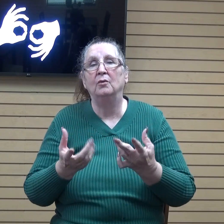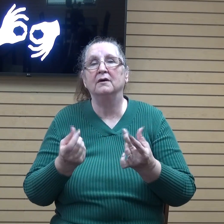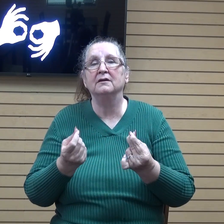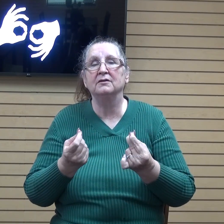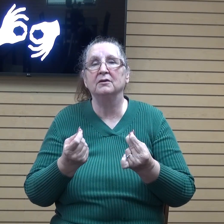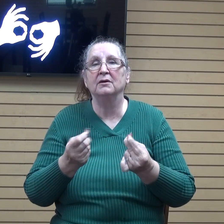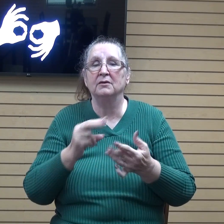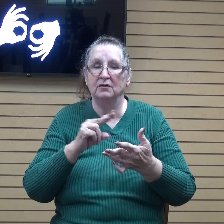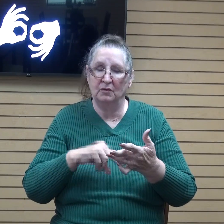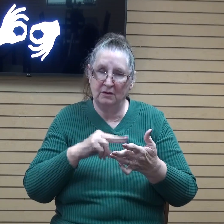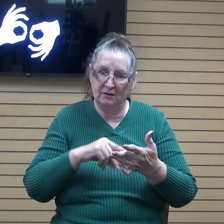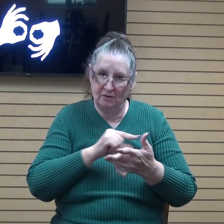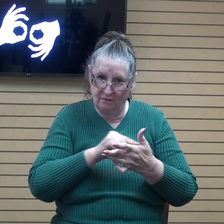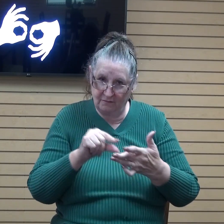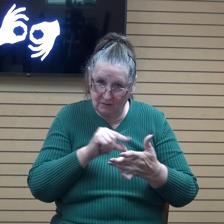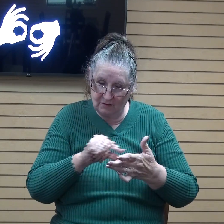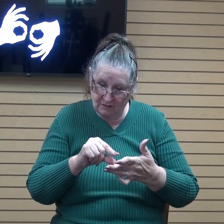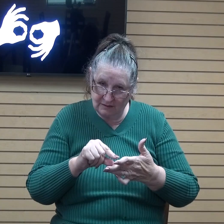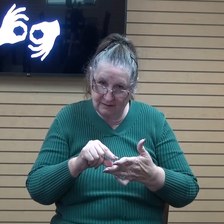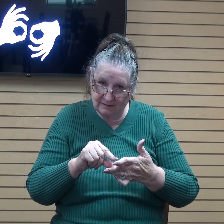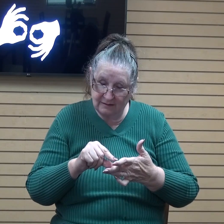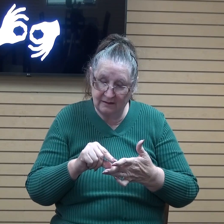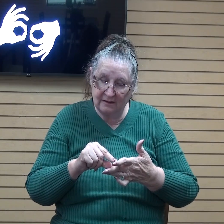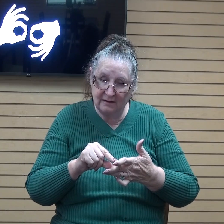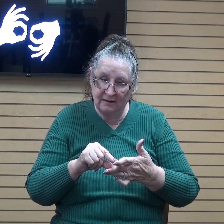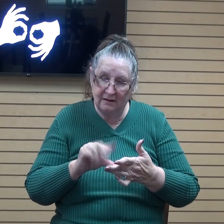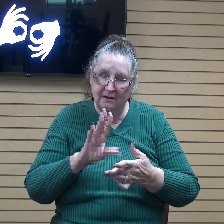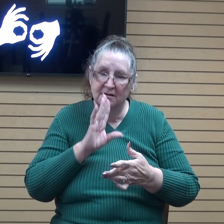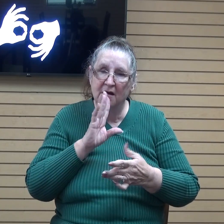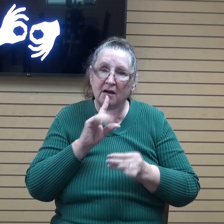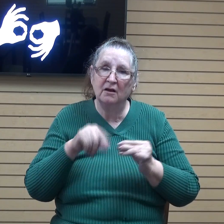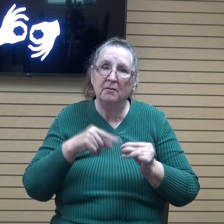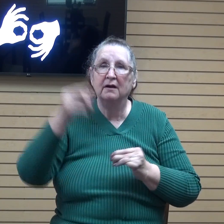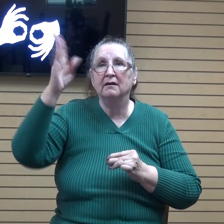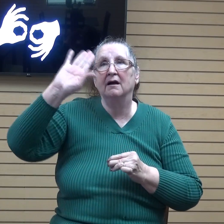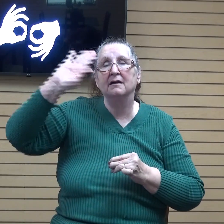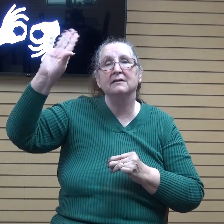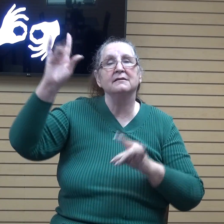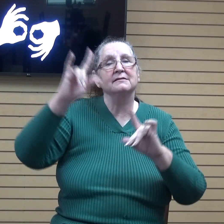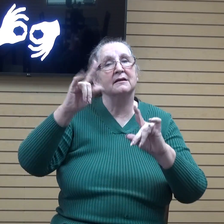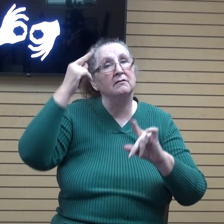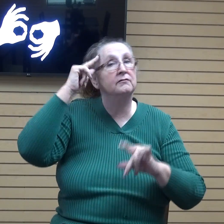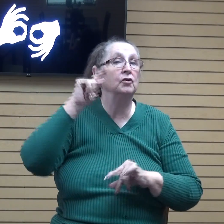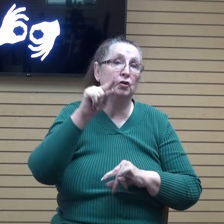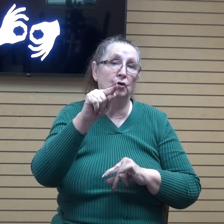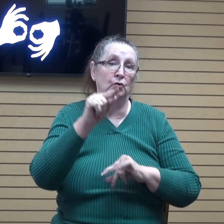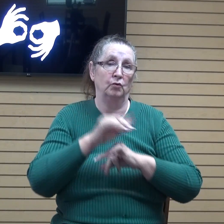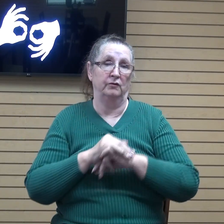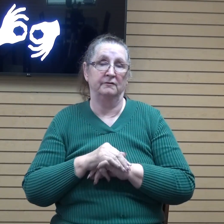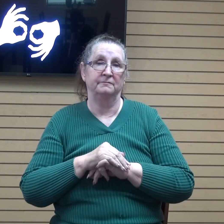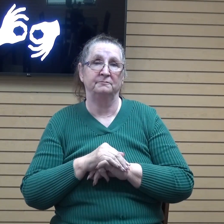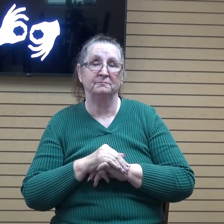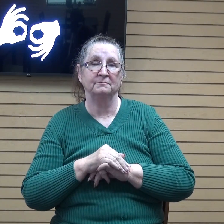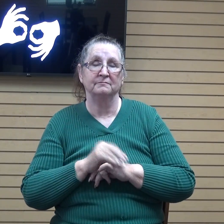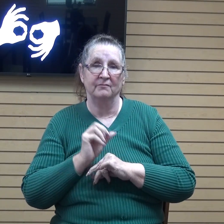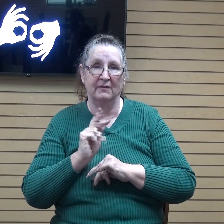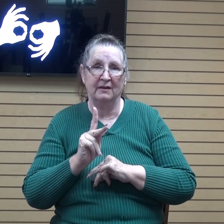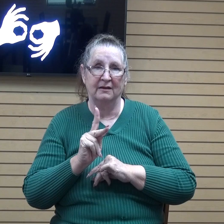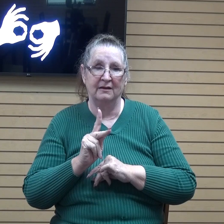to you now some verses that that talk about god's love for you okay uh and friends this